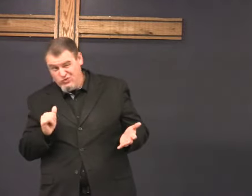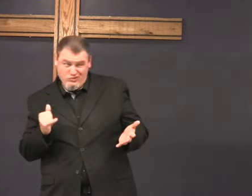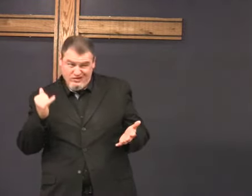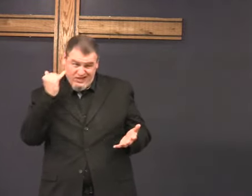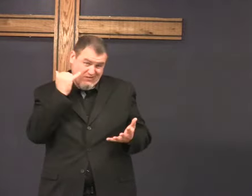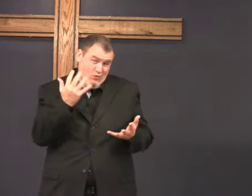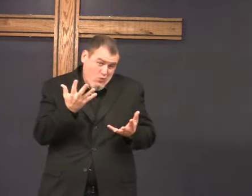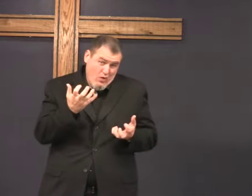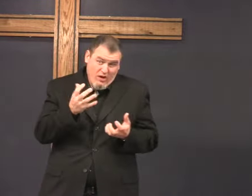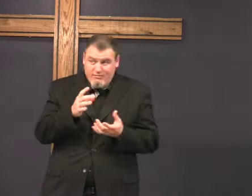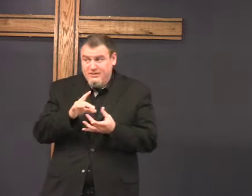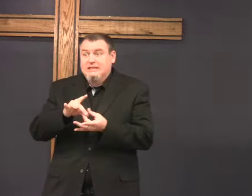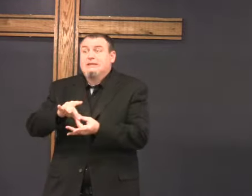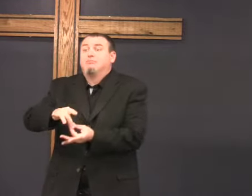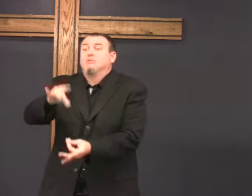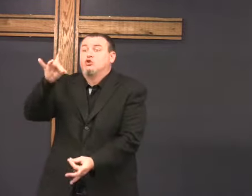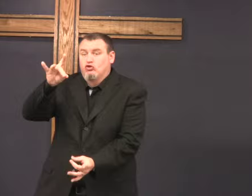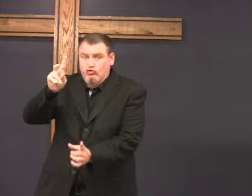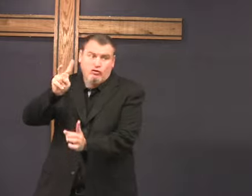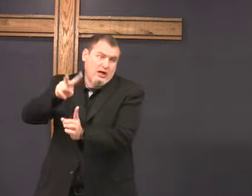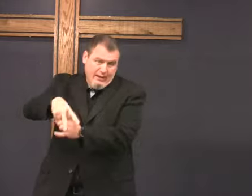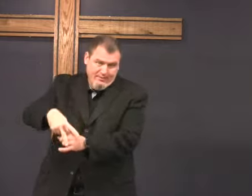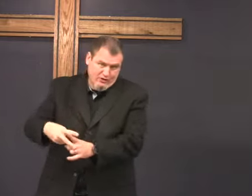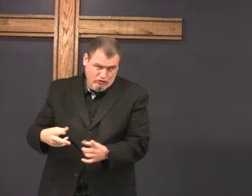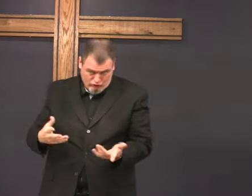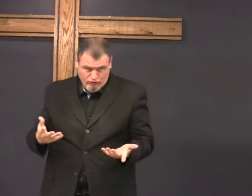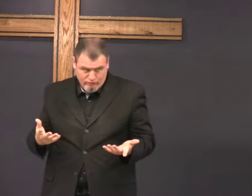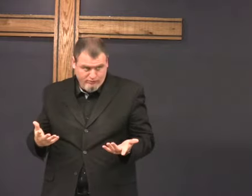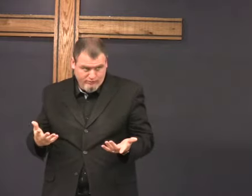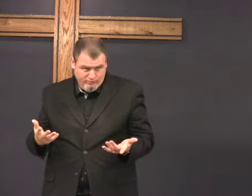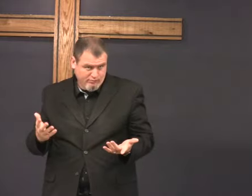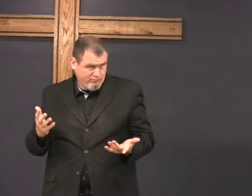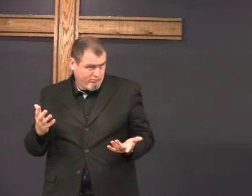And also, if you want to make a spiritual application,